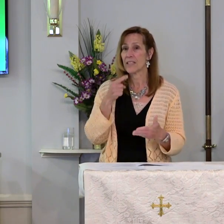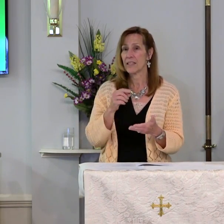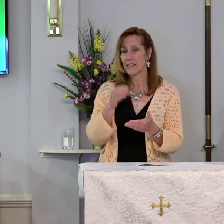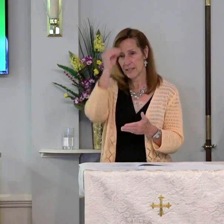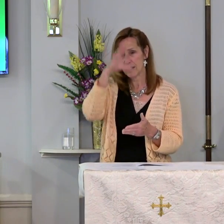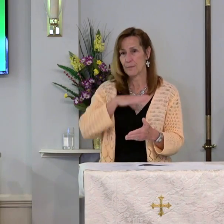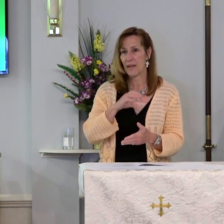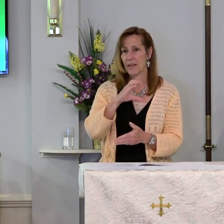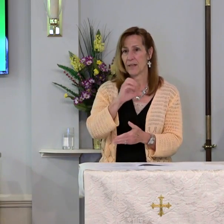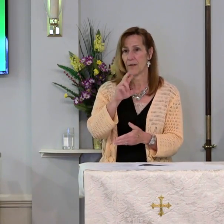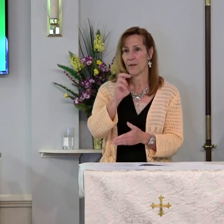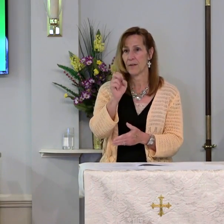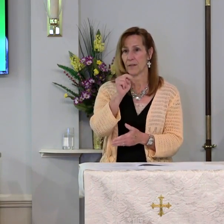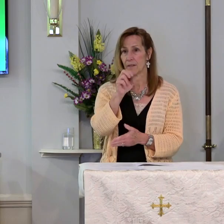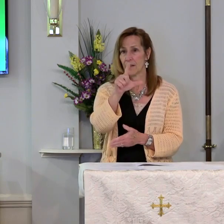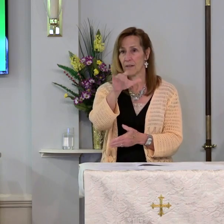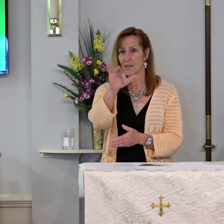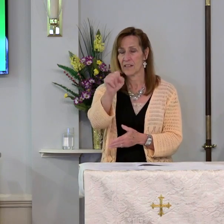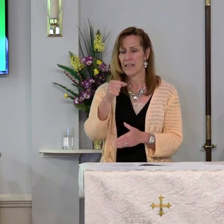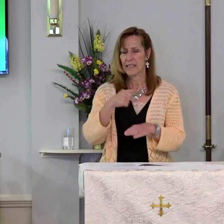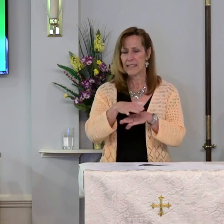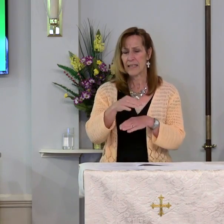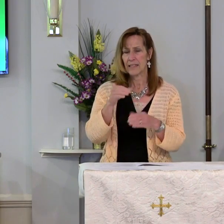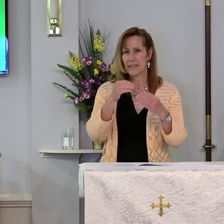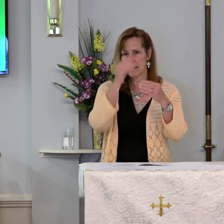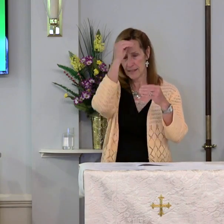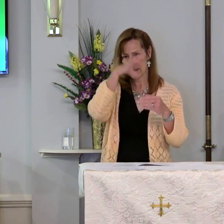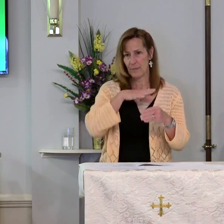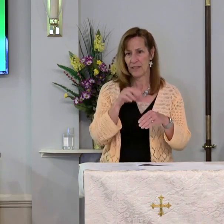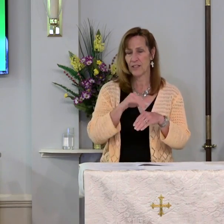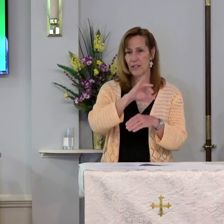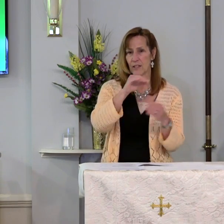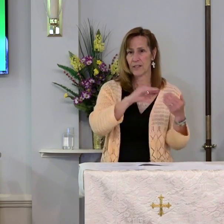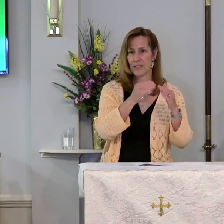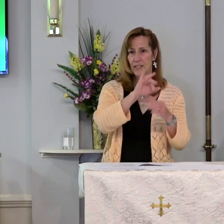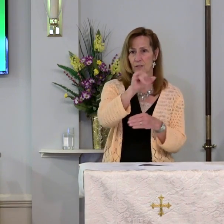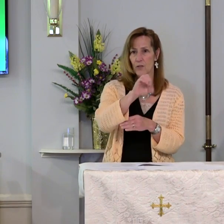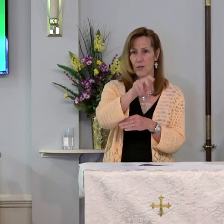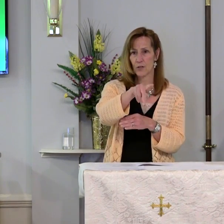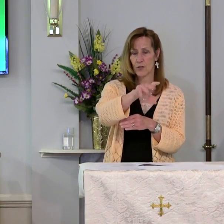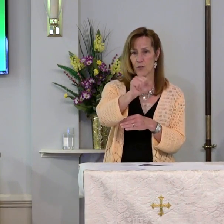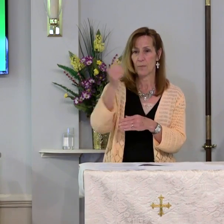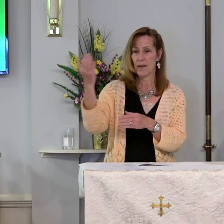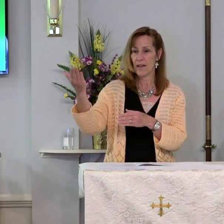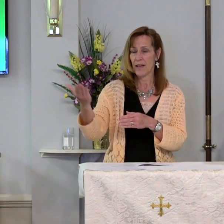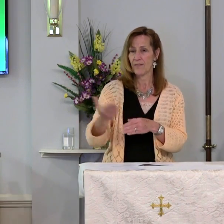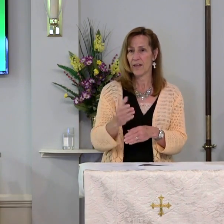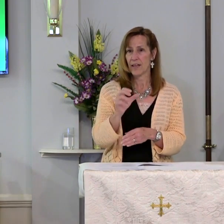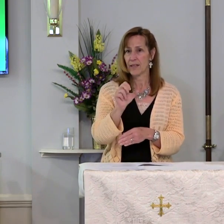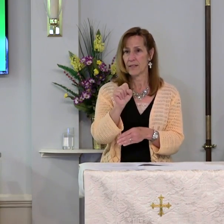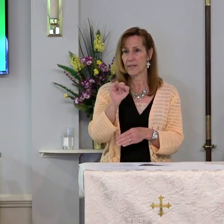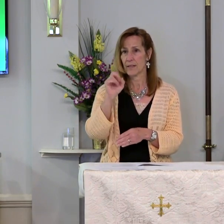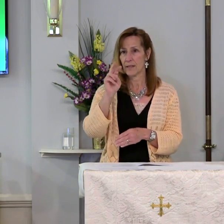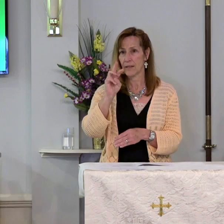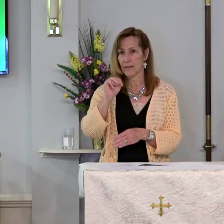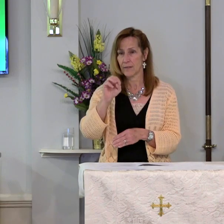Cornelius, Send some men to Joppa. Invite Simon Peter to come.